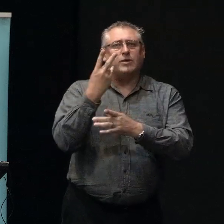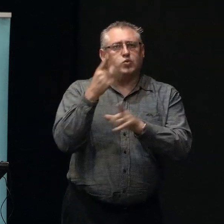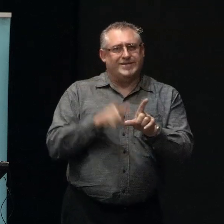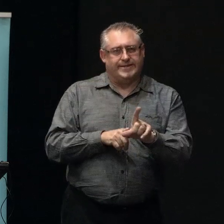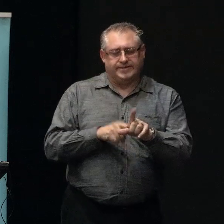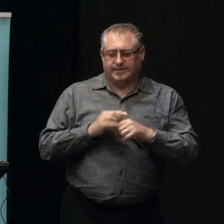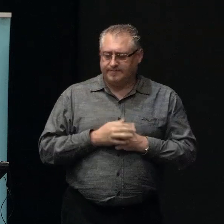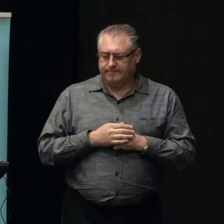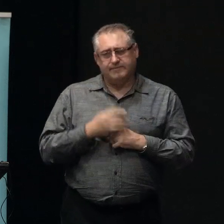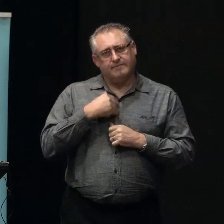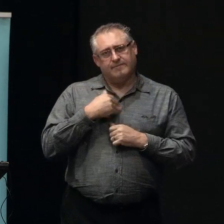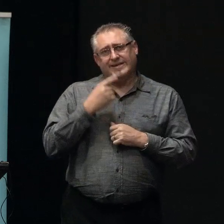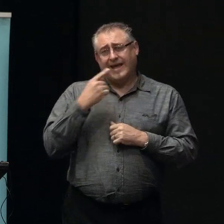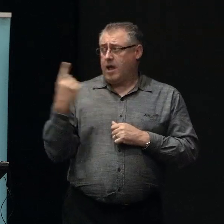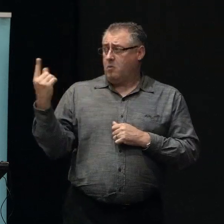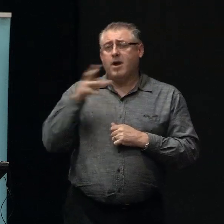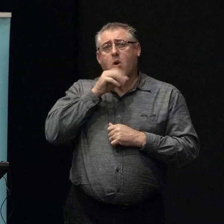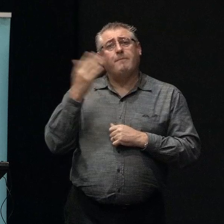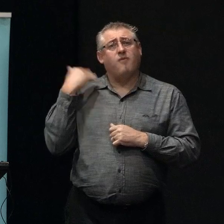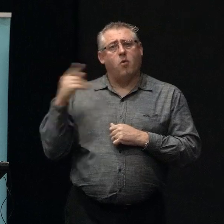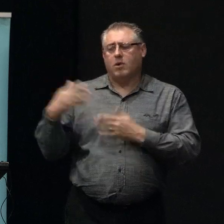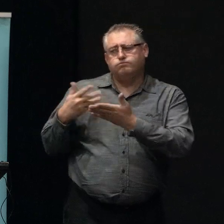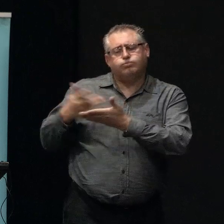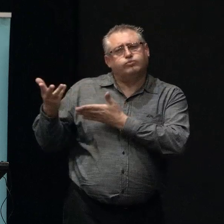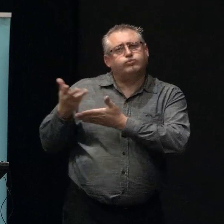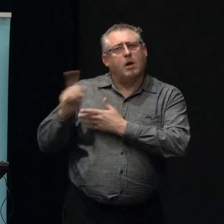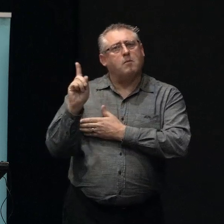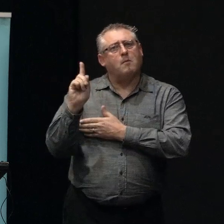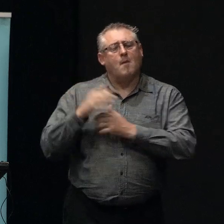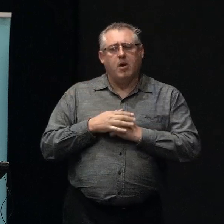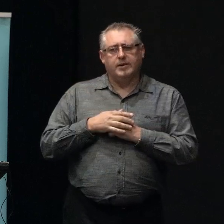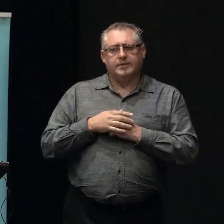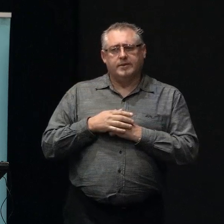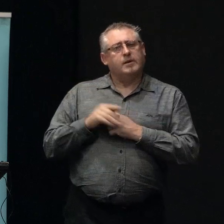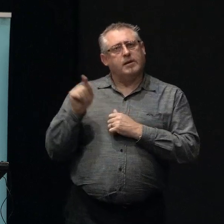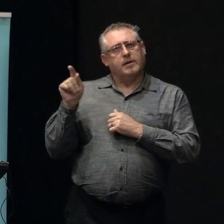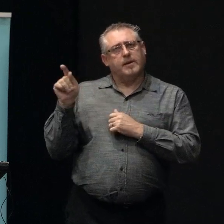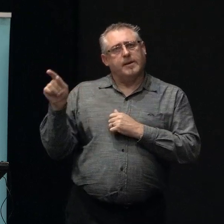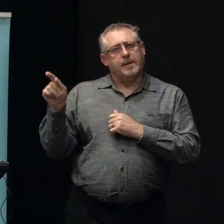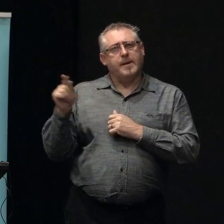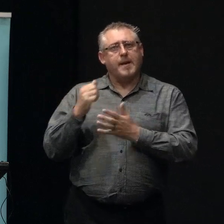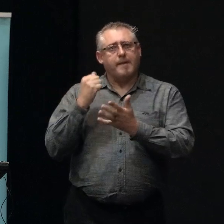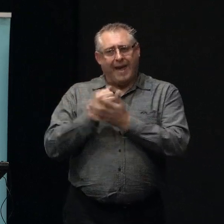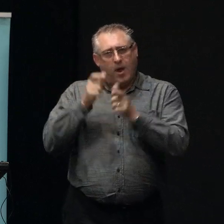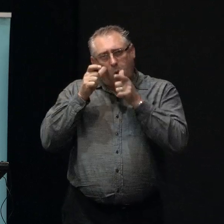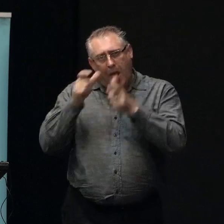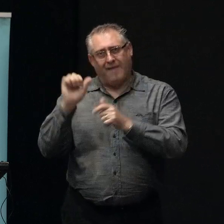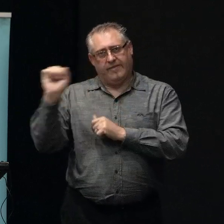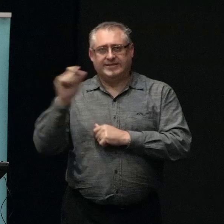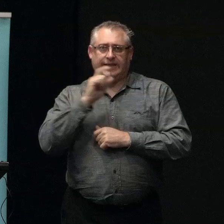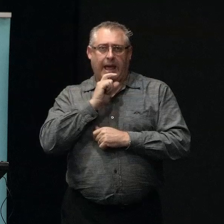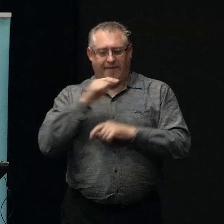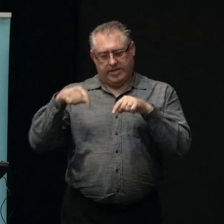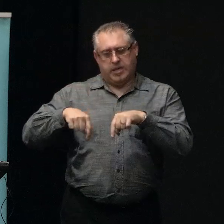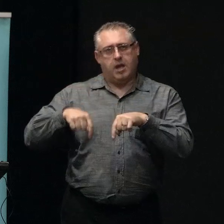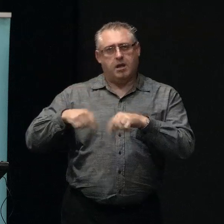saying to one of the guys here before, what I noted was that they looked after their staff here who